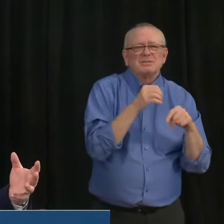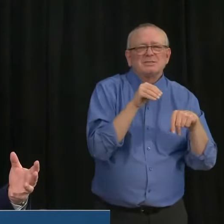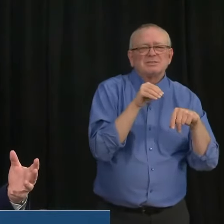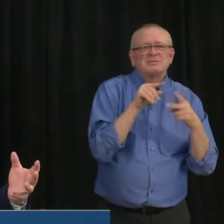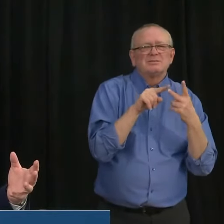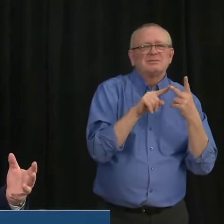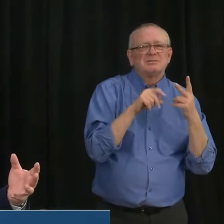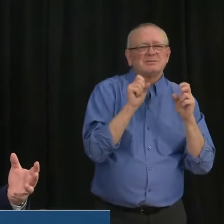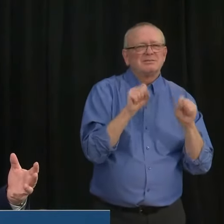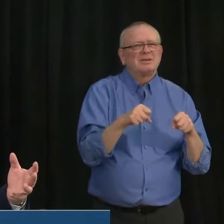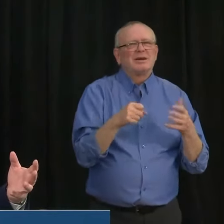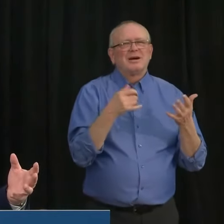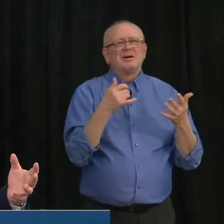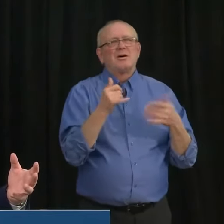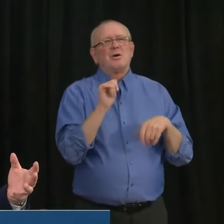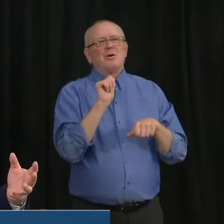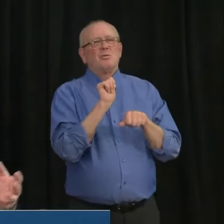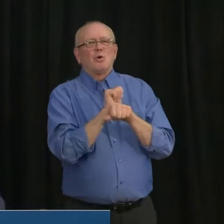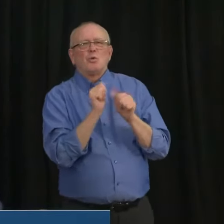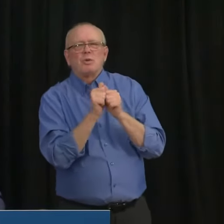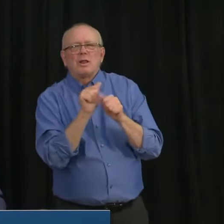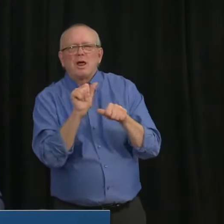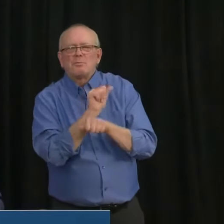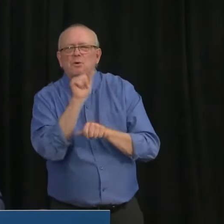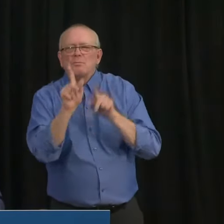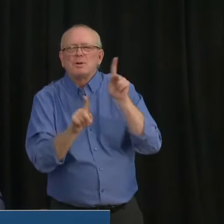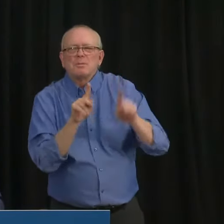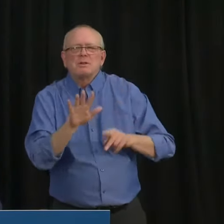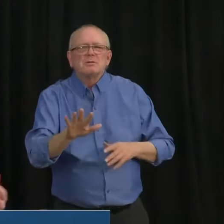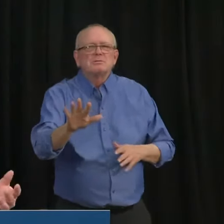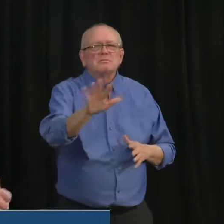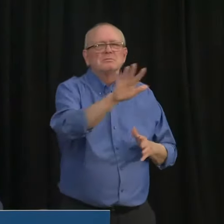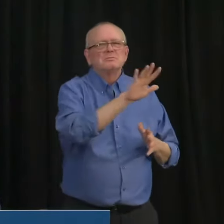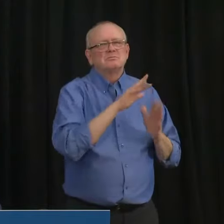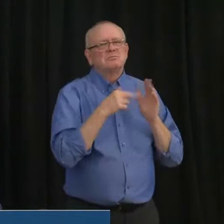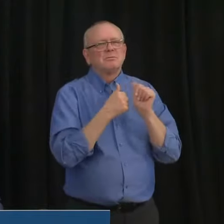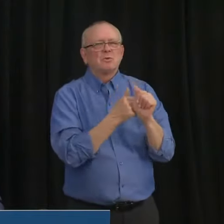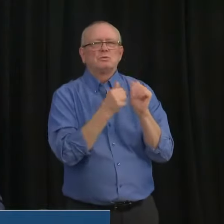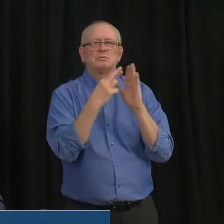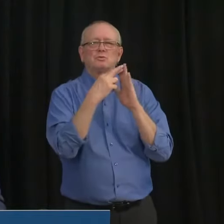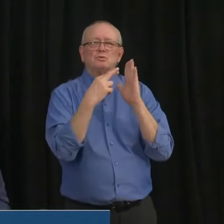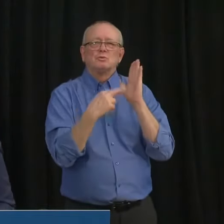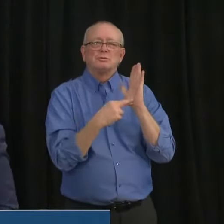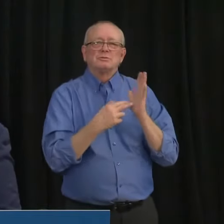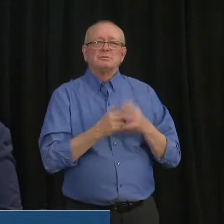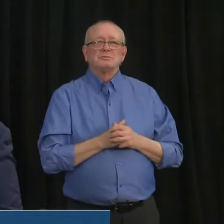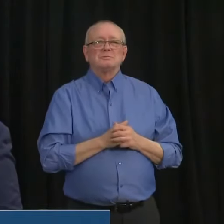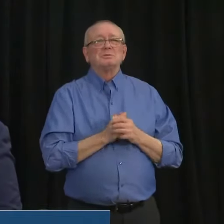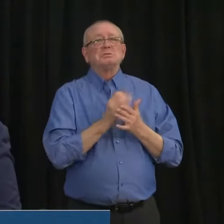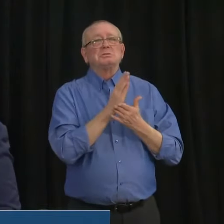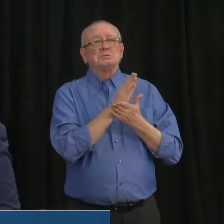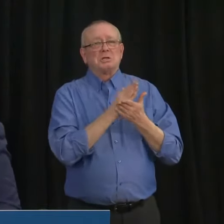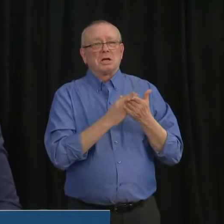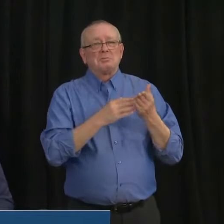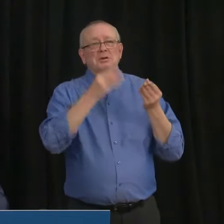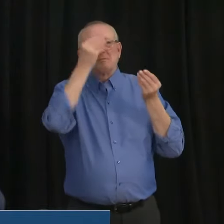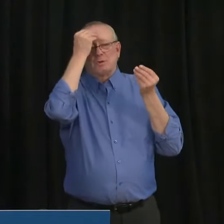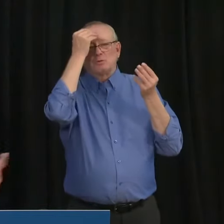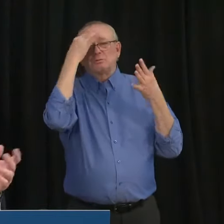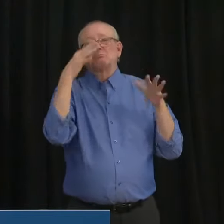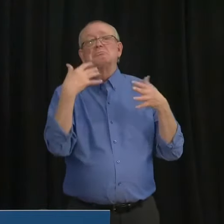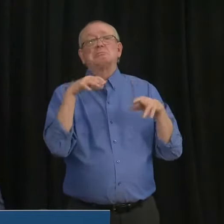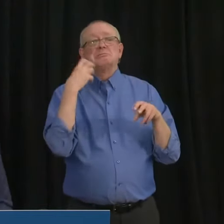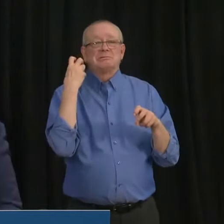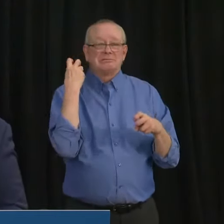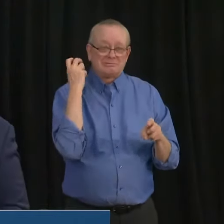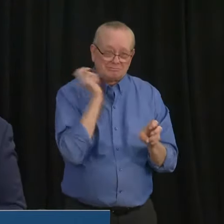factors, some of which, are, um, um, are, are challenging to measure. Is that okay? Do you want to add anything?